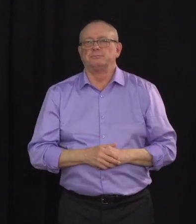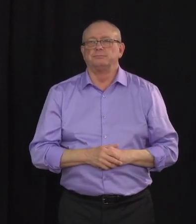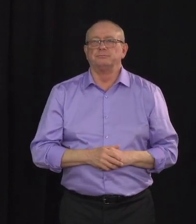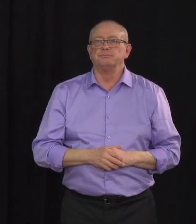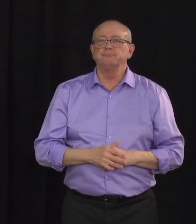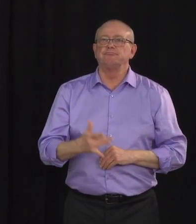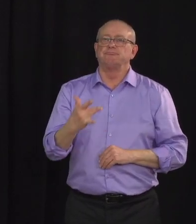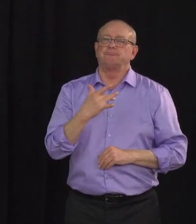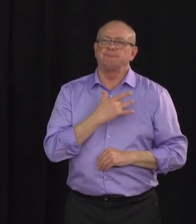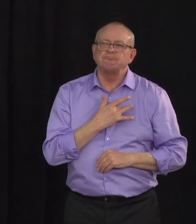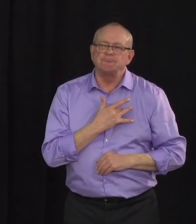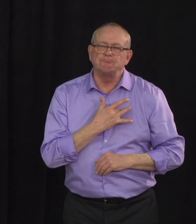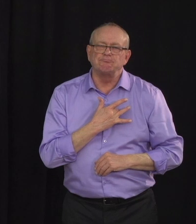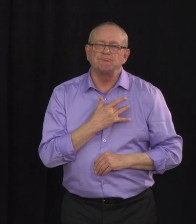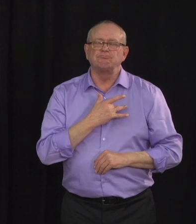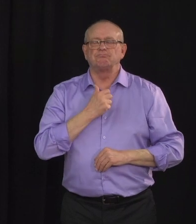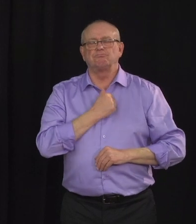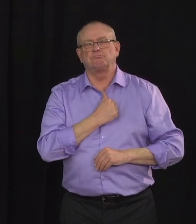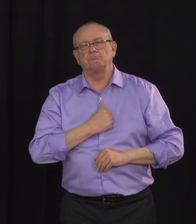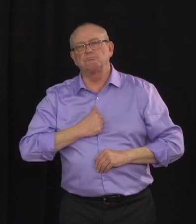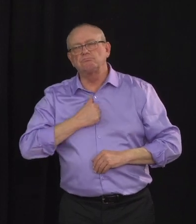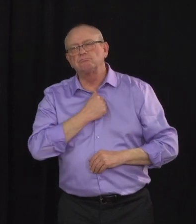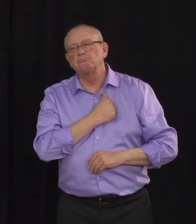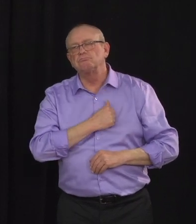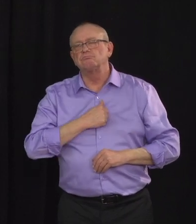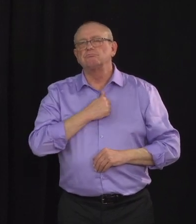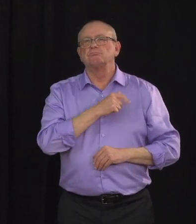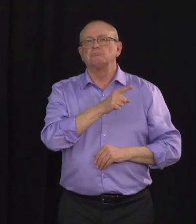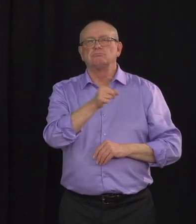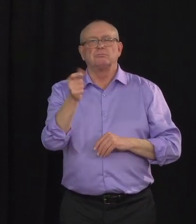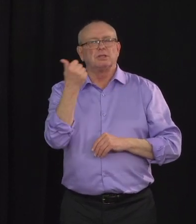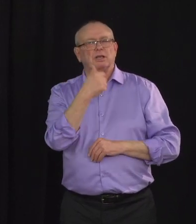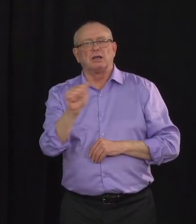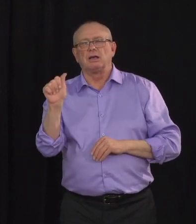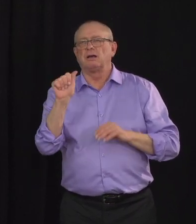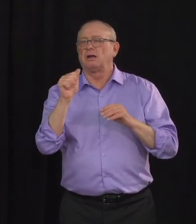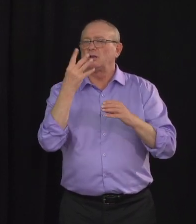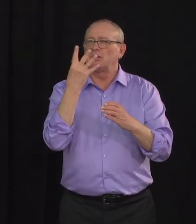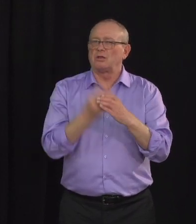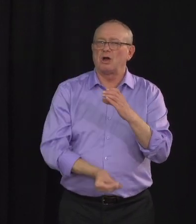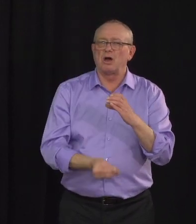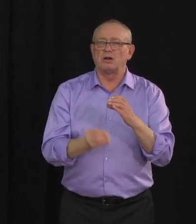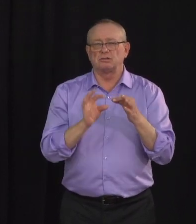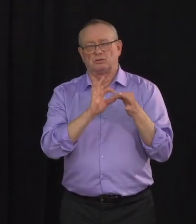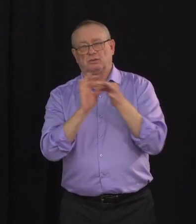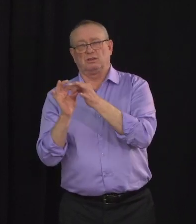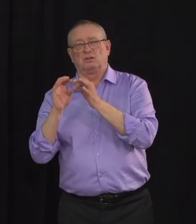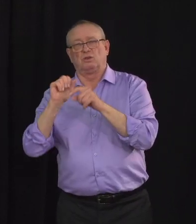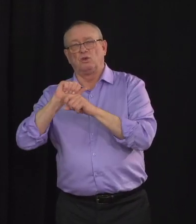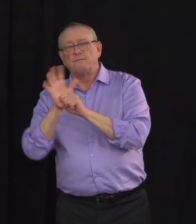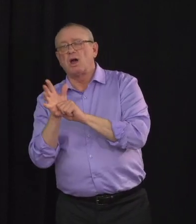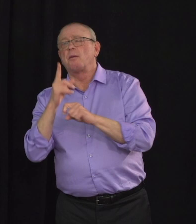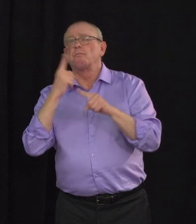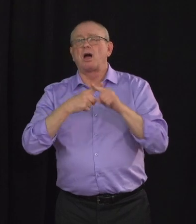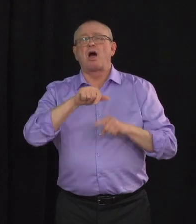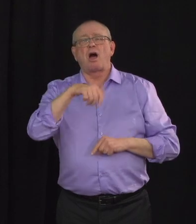sympathies to all who are experiencing loss at this time, whether from COVID-19 or any other cause.